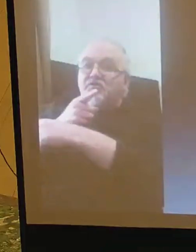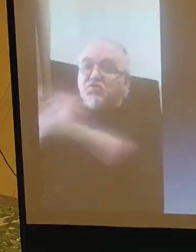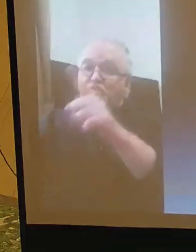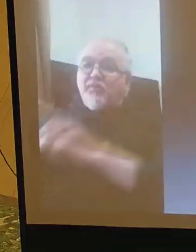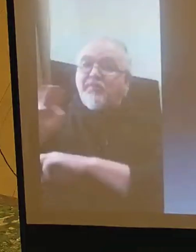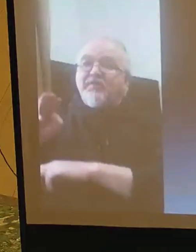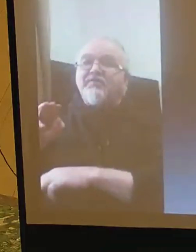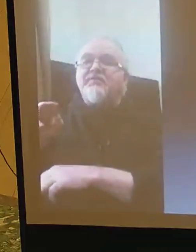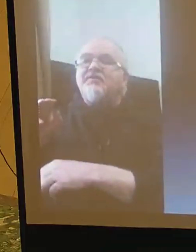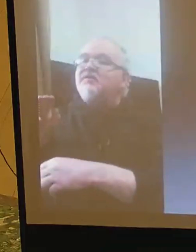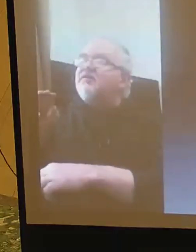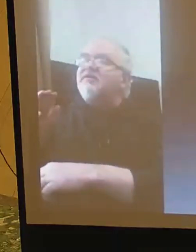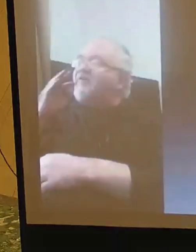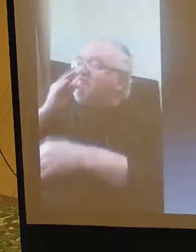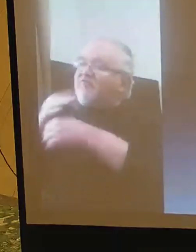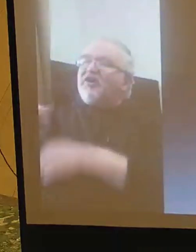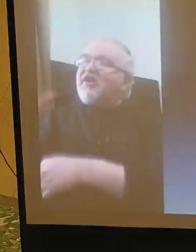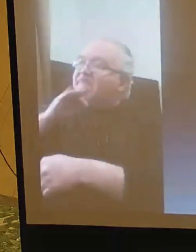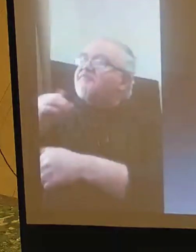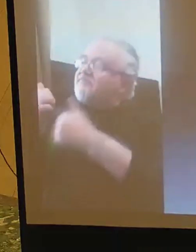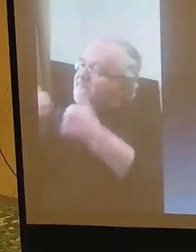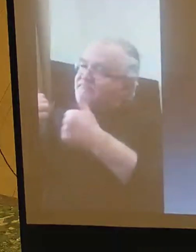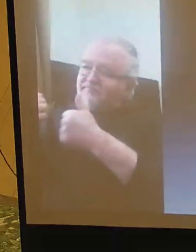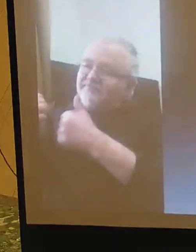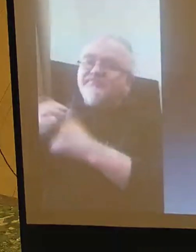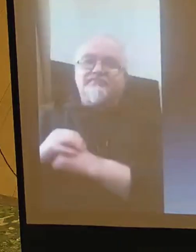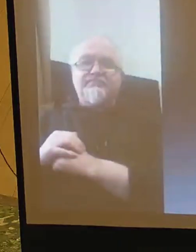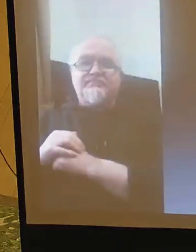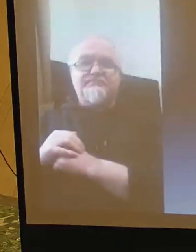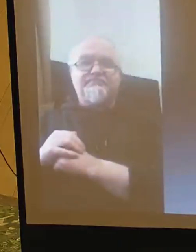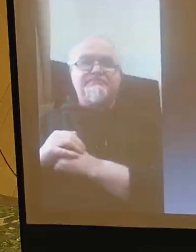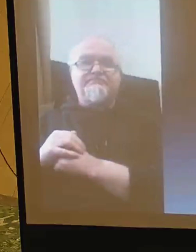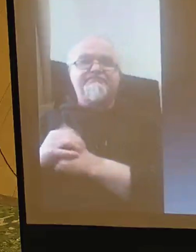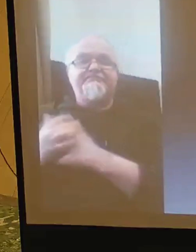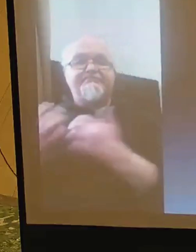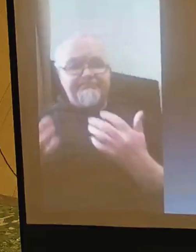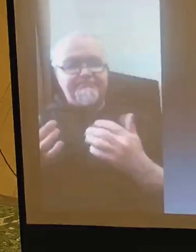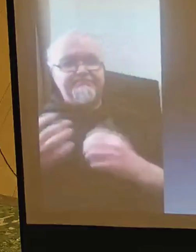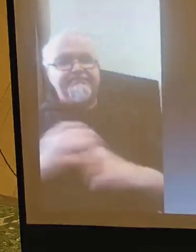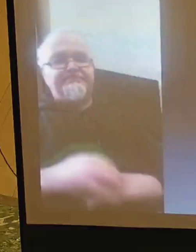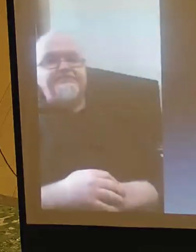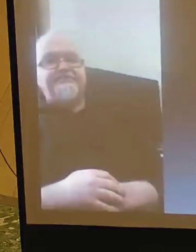love and mercy to all.